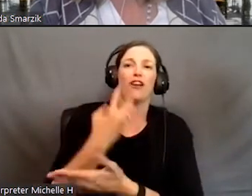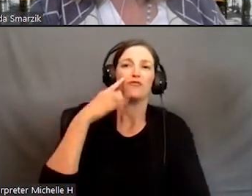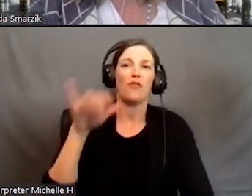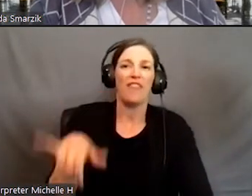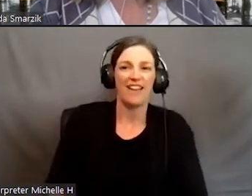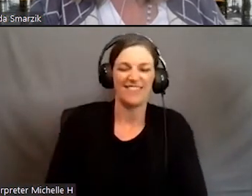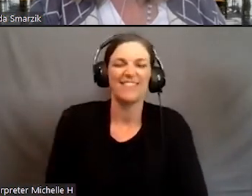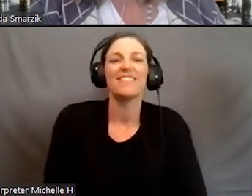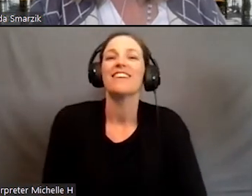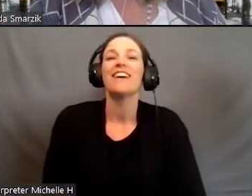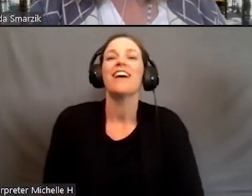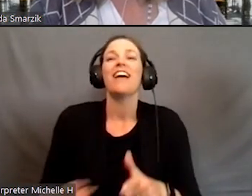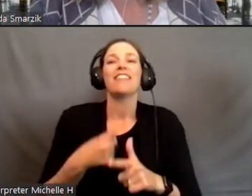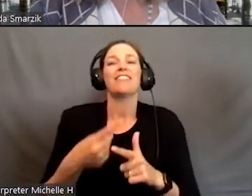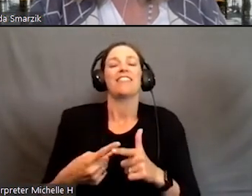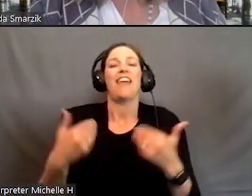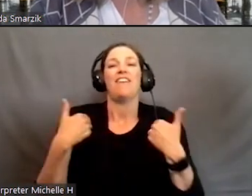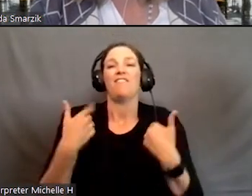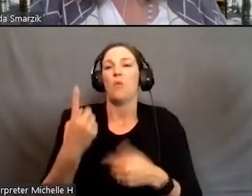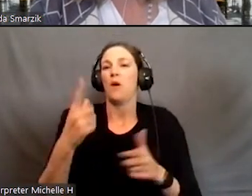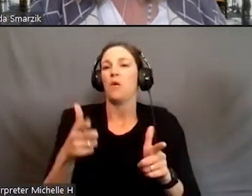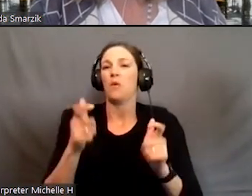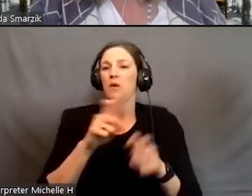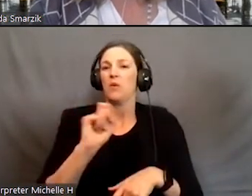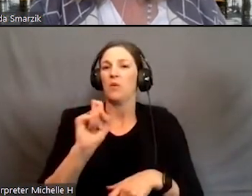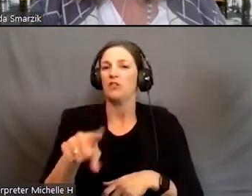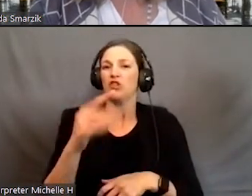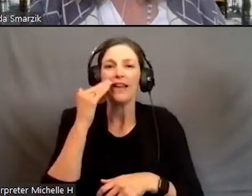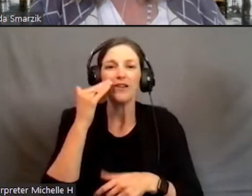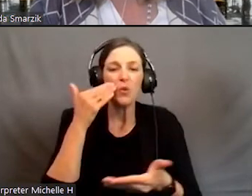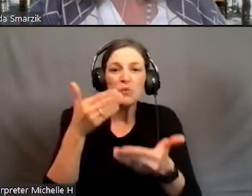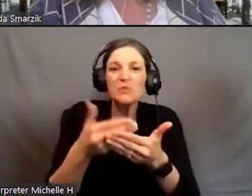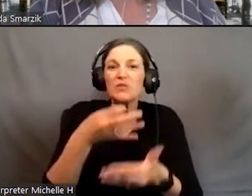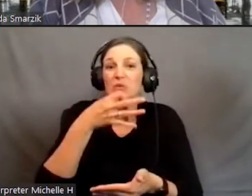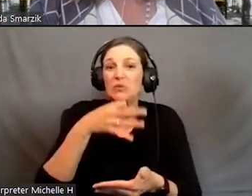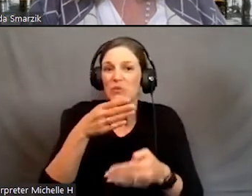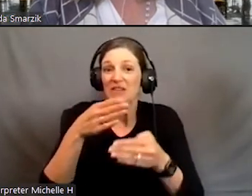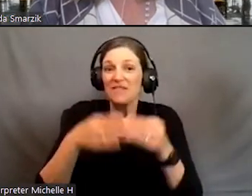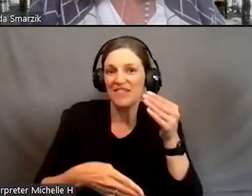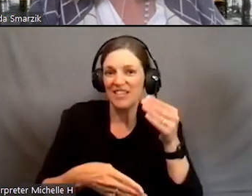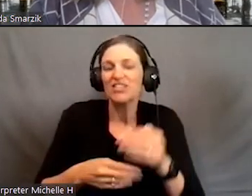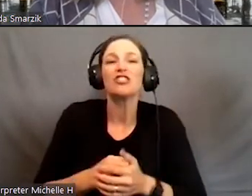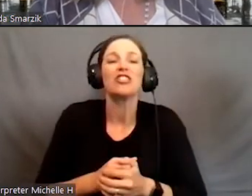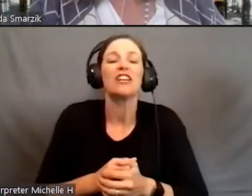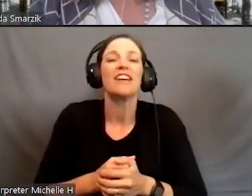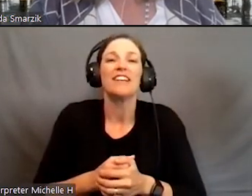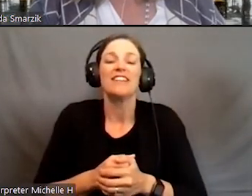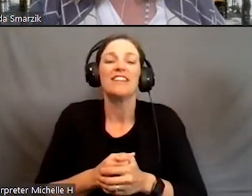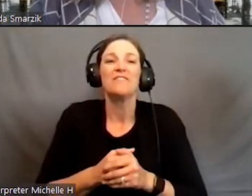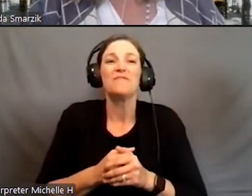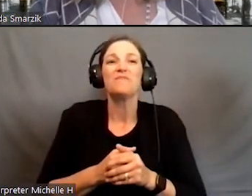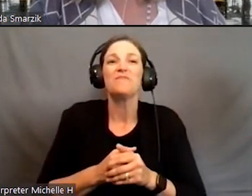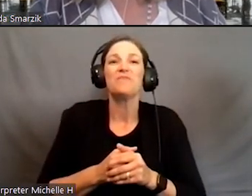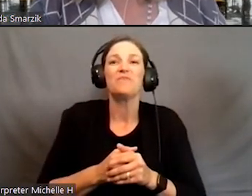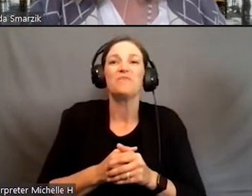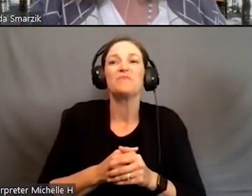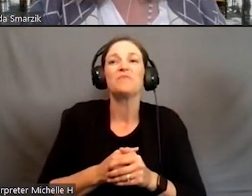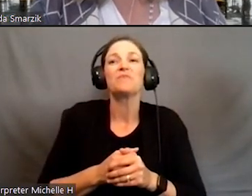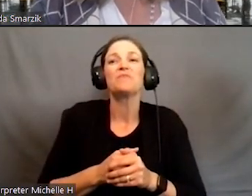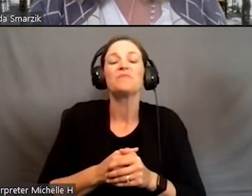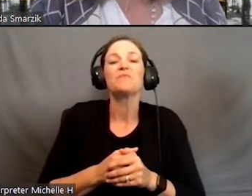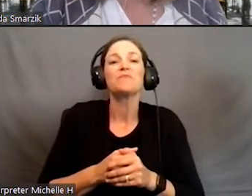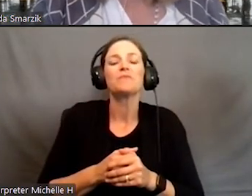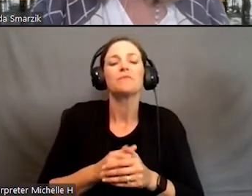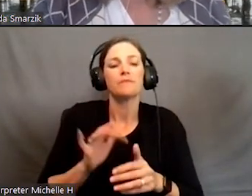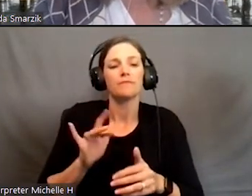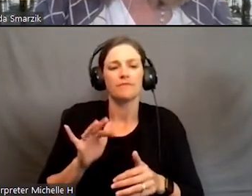And then I just had one quick question. I know that we're drawing near to the end of our conversation, but there was